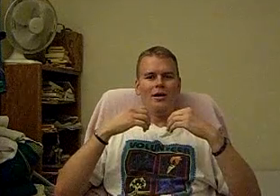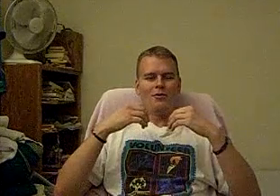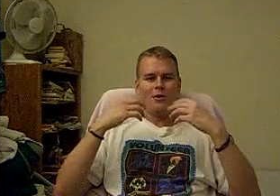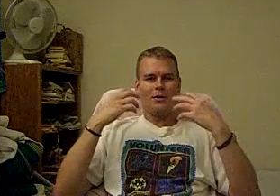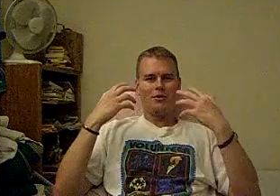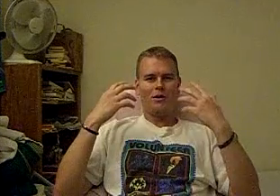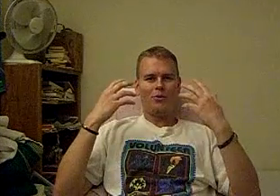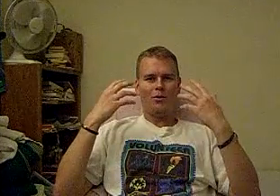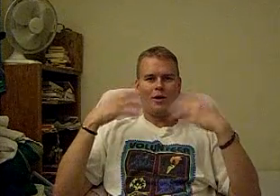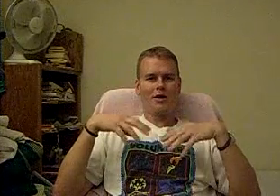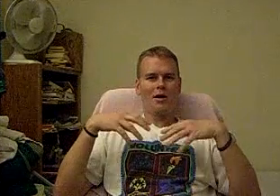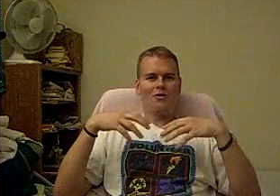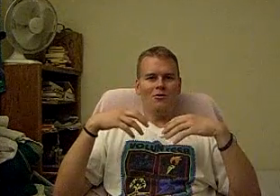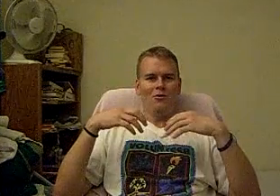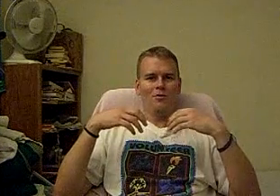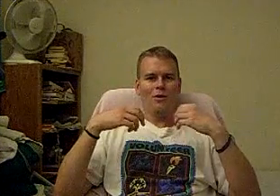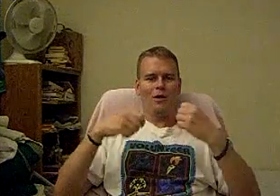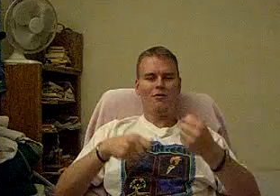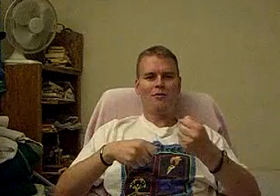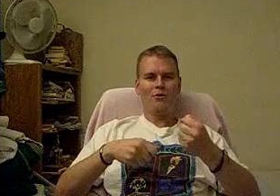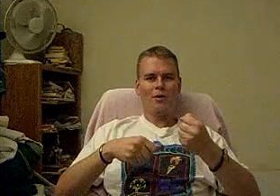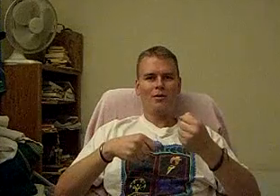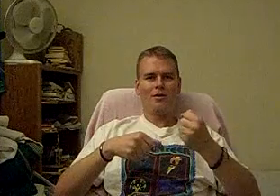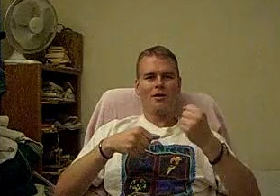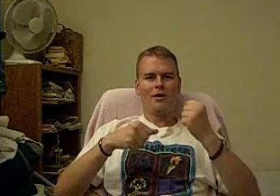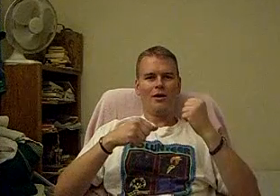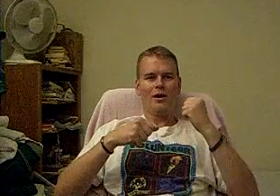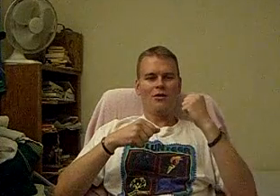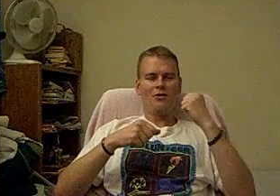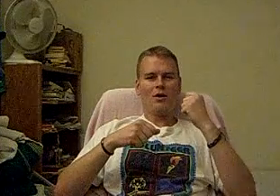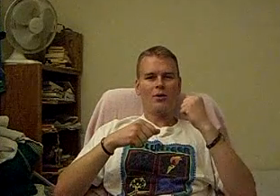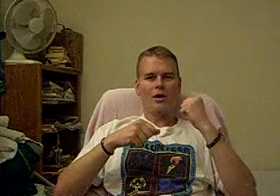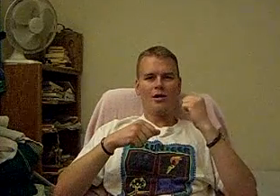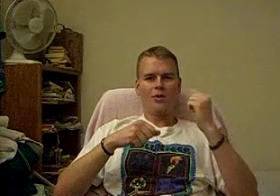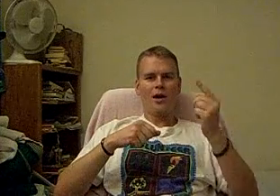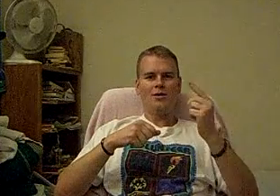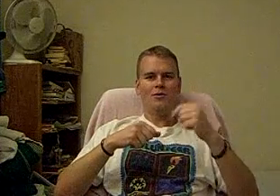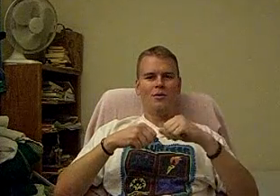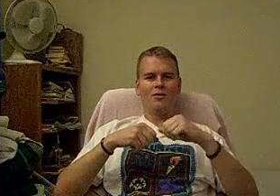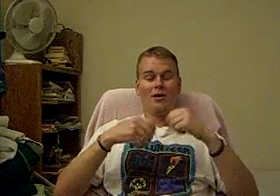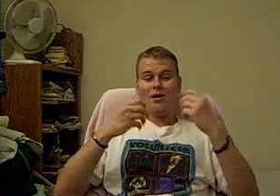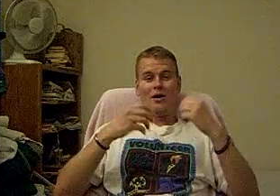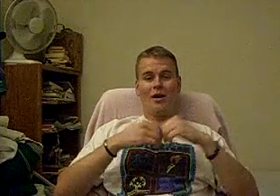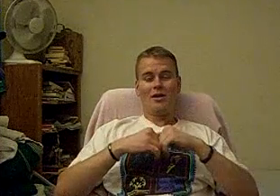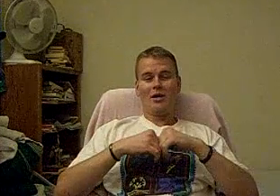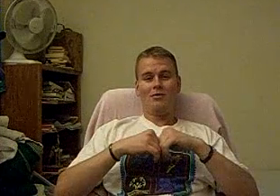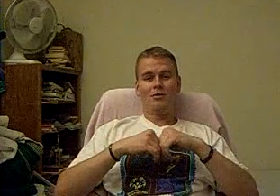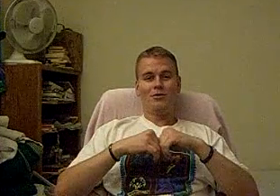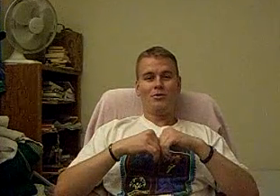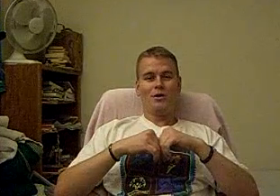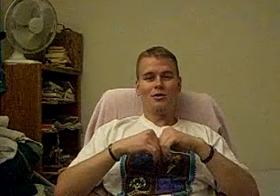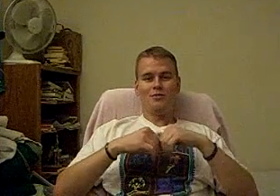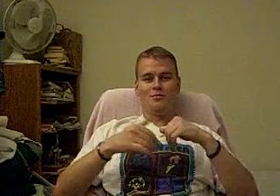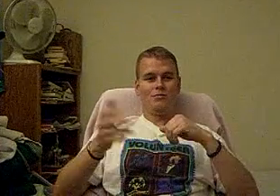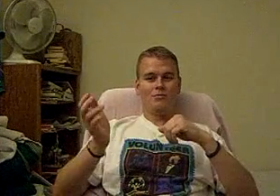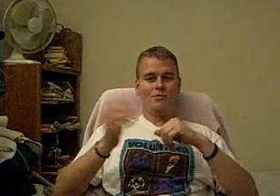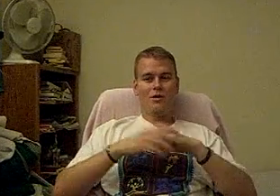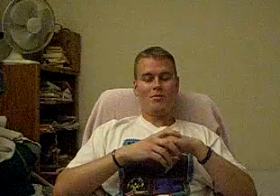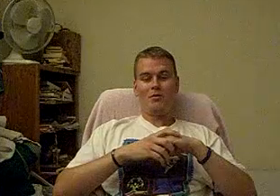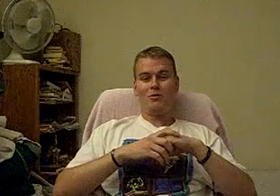It's all about, you know, putting on the costume, giving them the weapon, and saying, okay, you know, can you do this? And I think even to the point of, you know, maybe